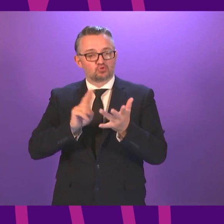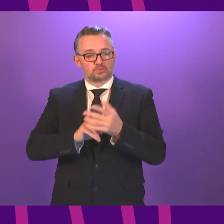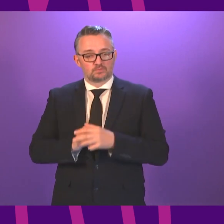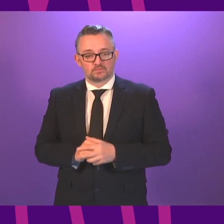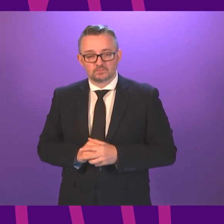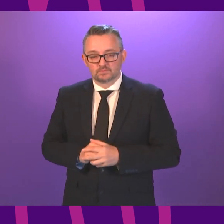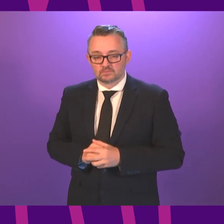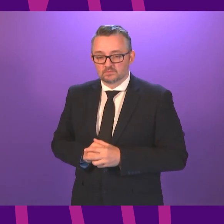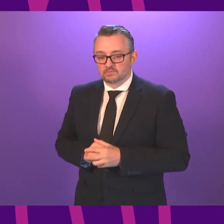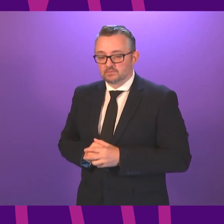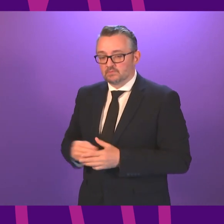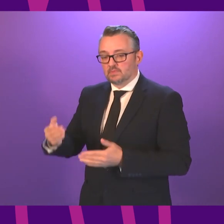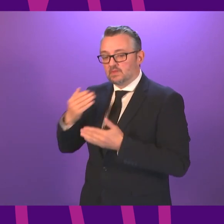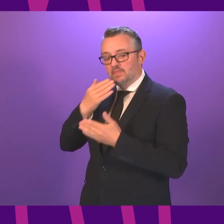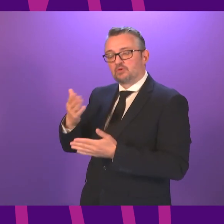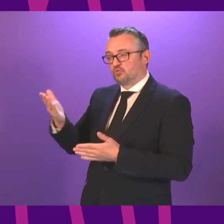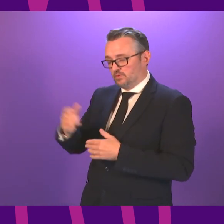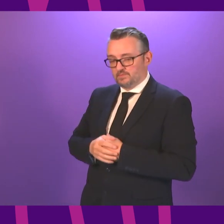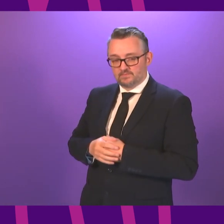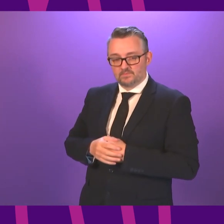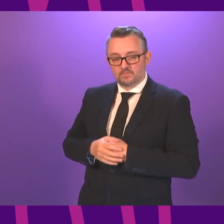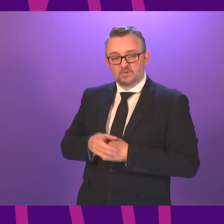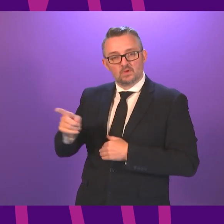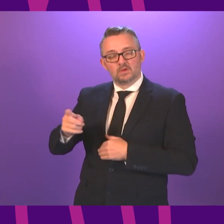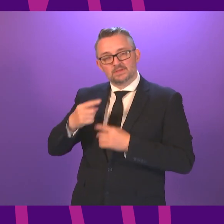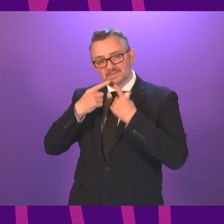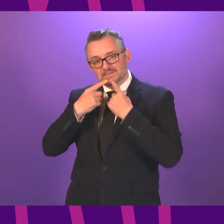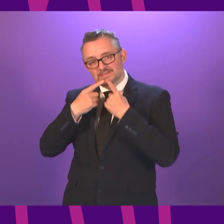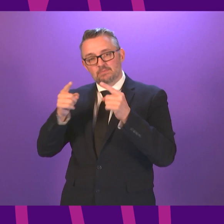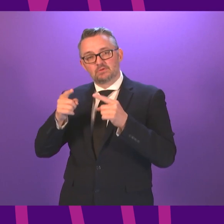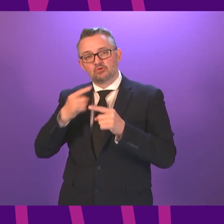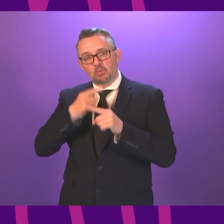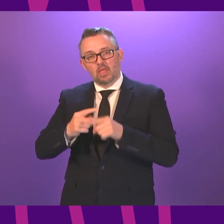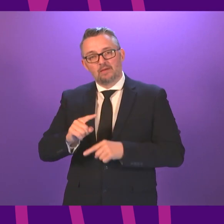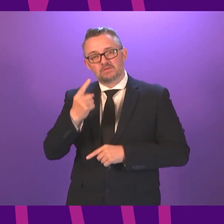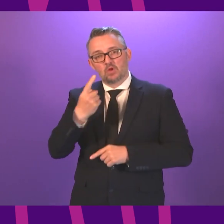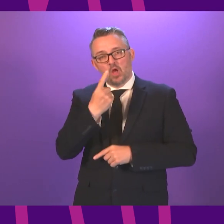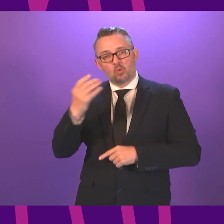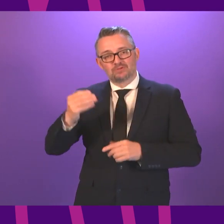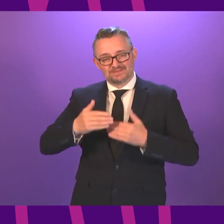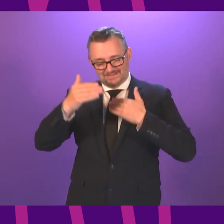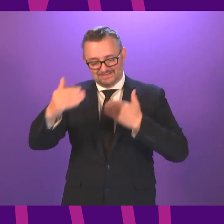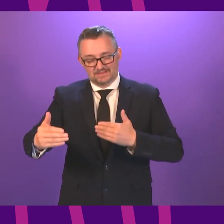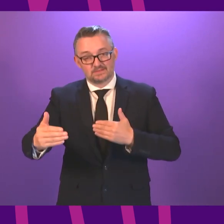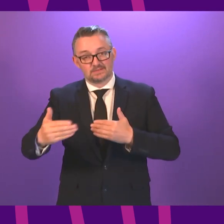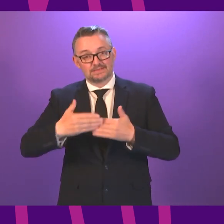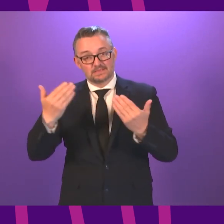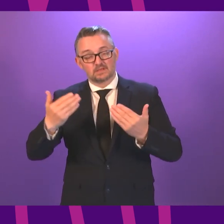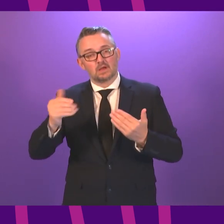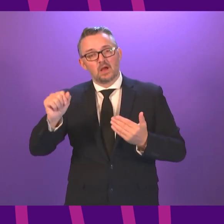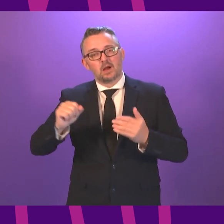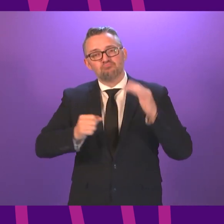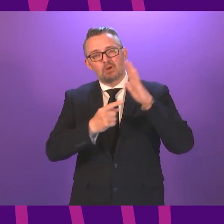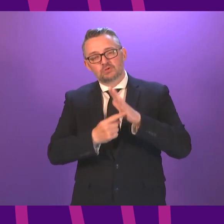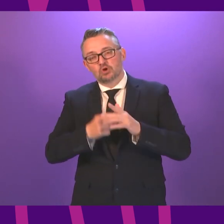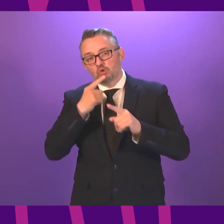Thank you presiding officer first minister your statement on your first 100 days priorities is focused rightly on